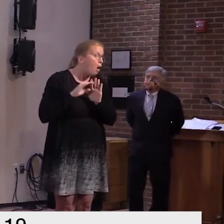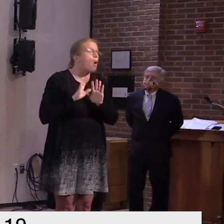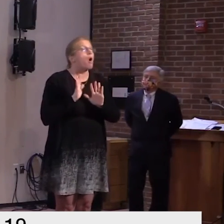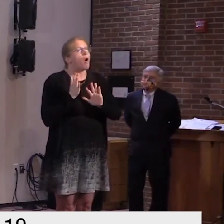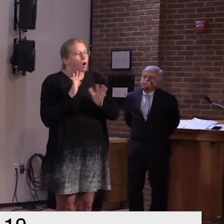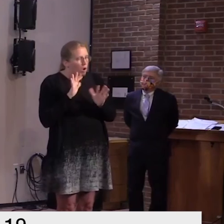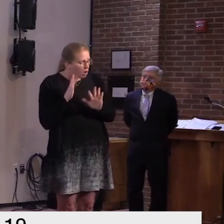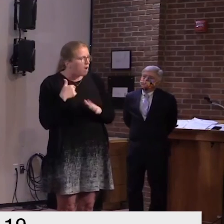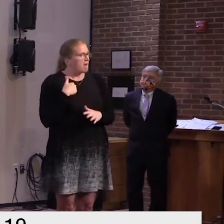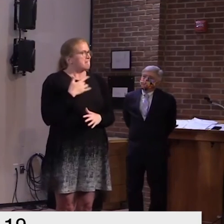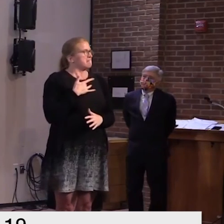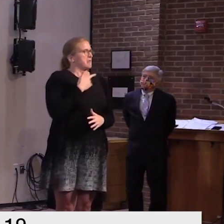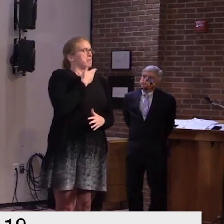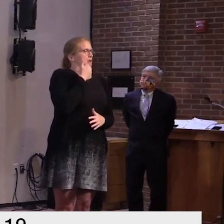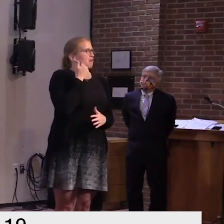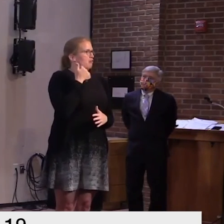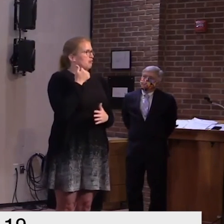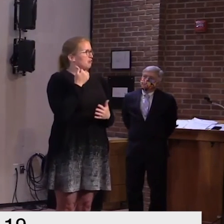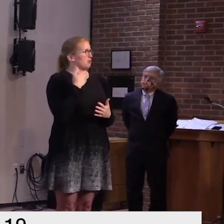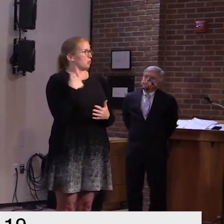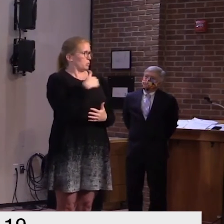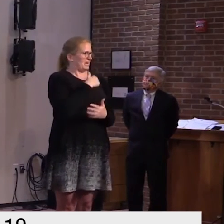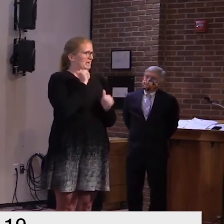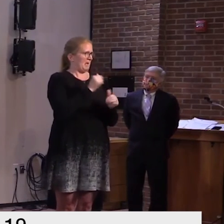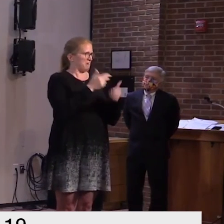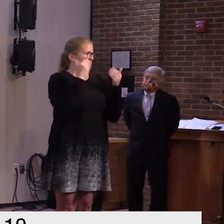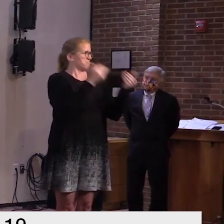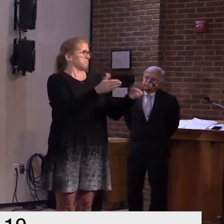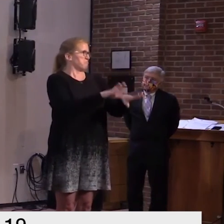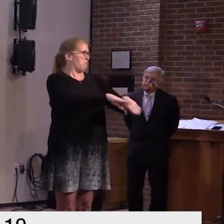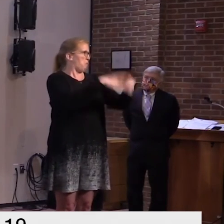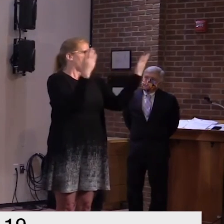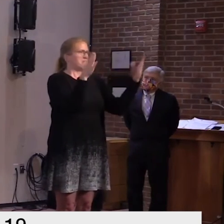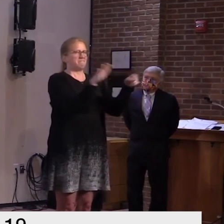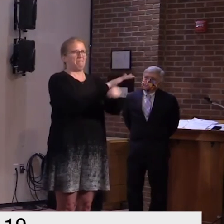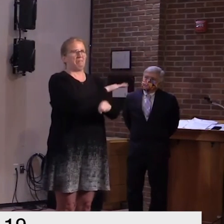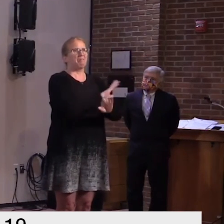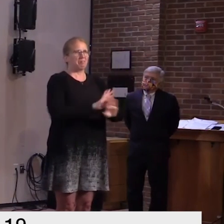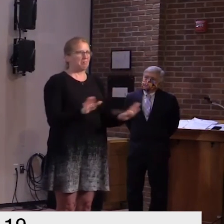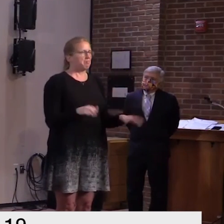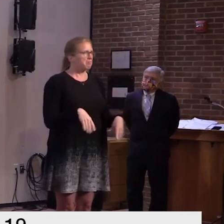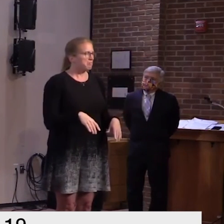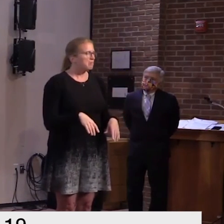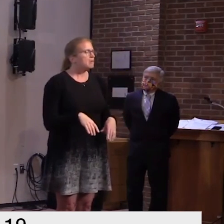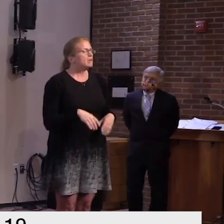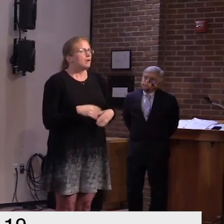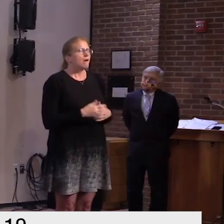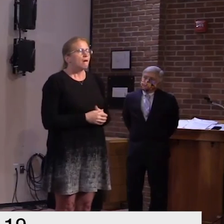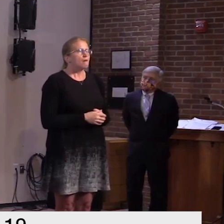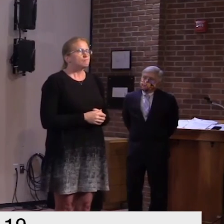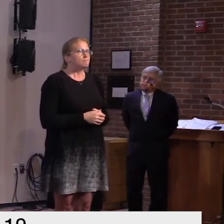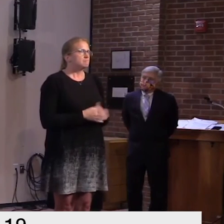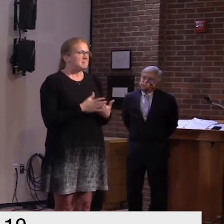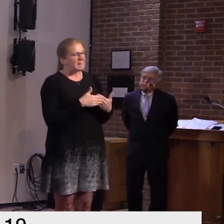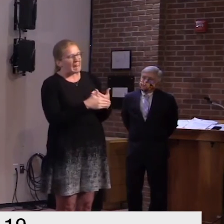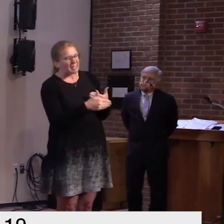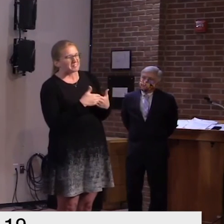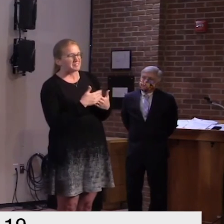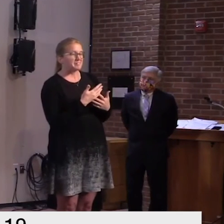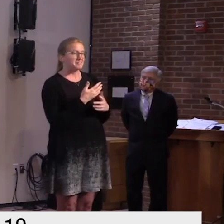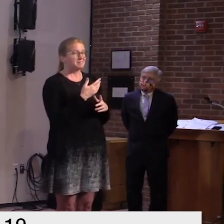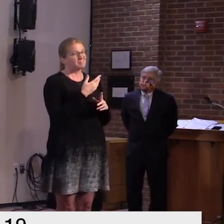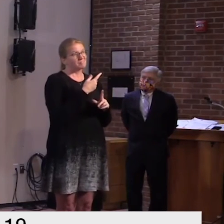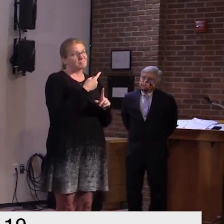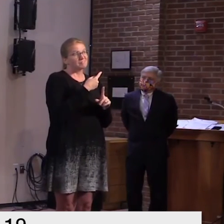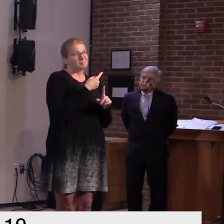it gives me i guess some optimism uh that we're going to be able to get through this uh in in the next couple of